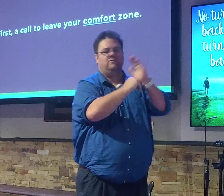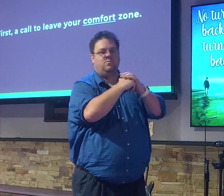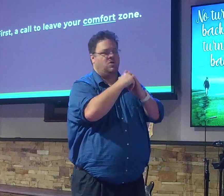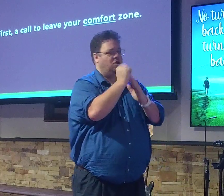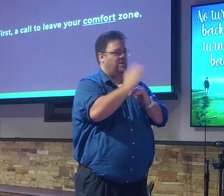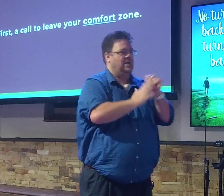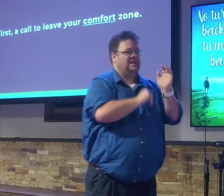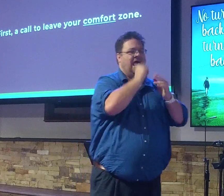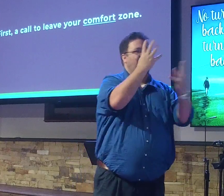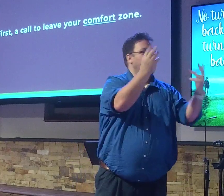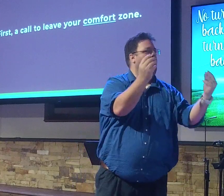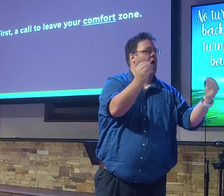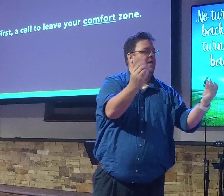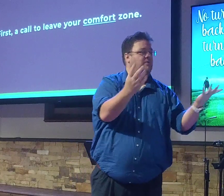cross, they knew exactly what he meant.